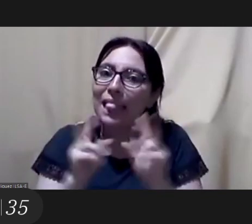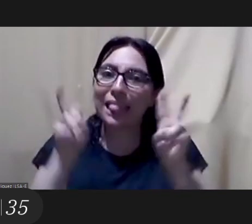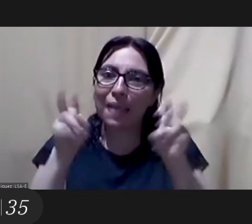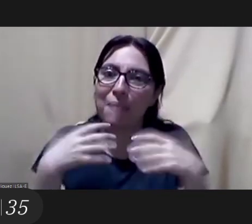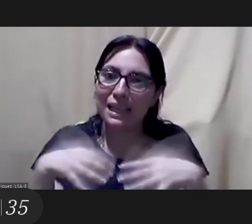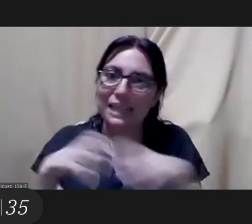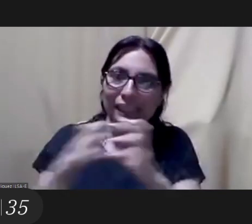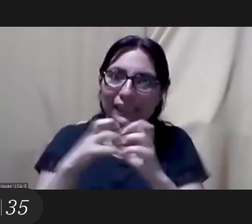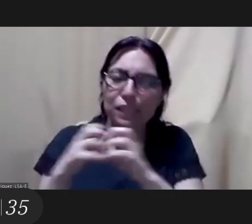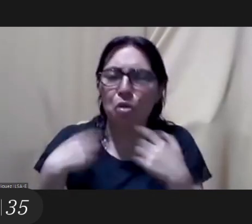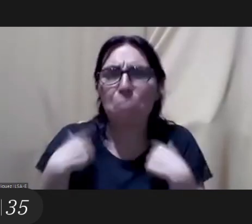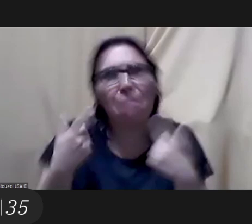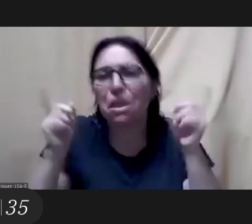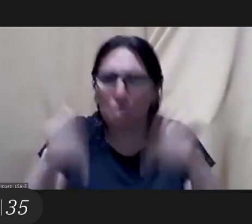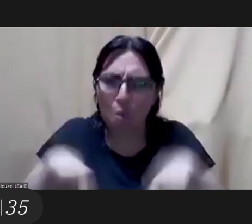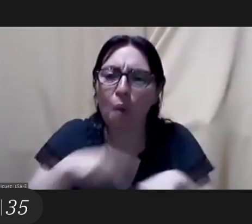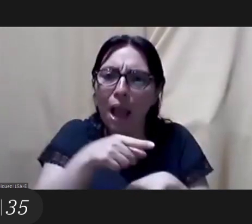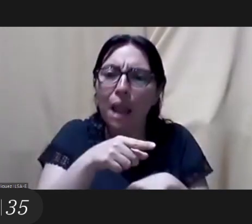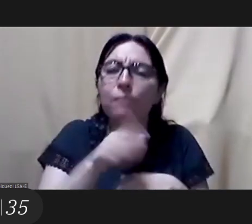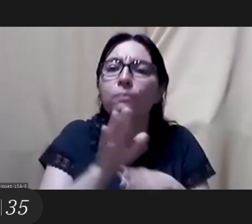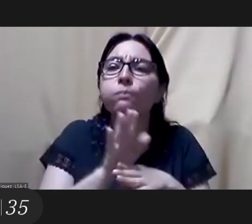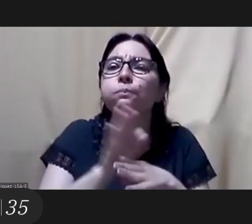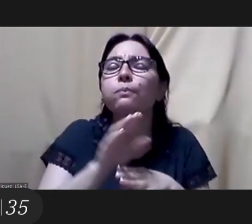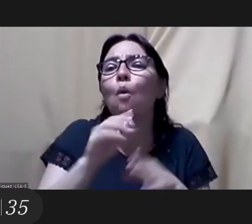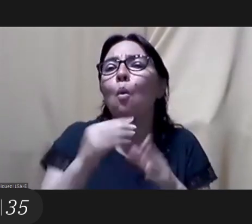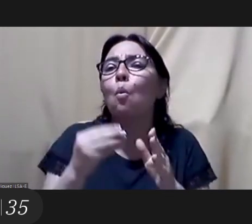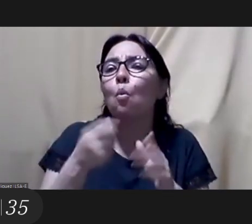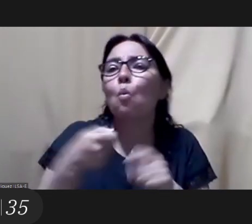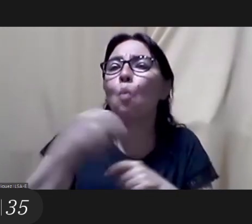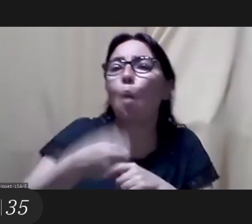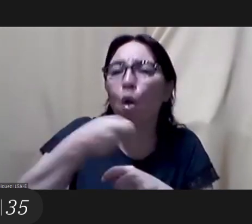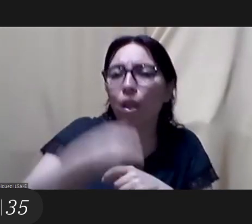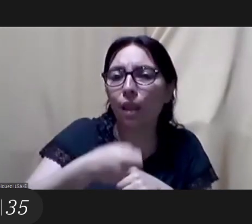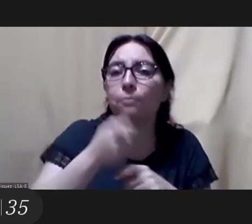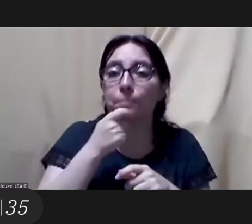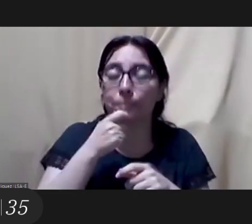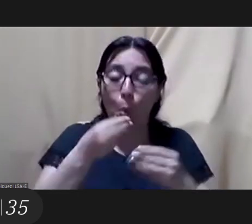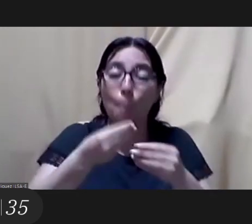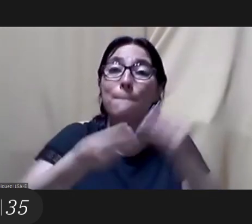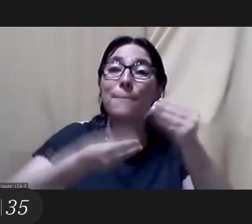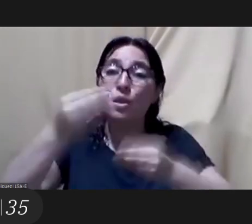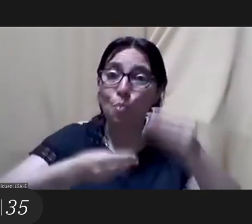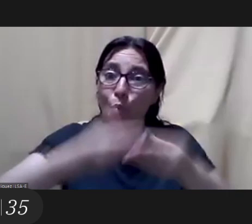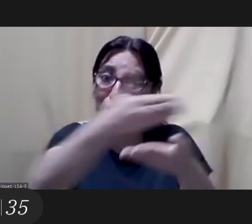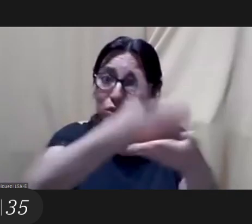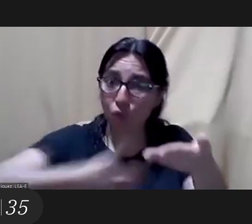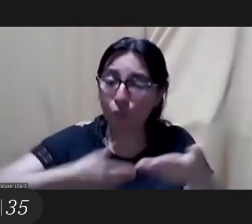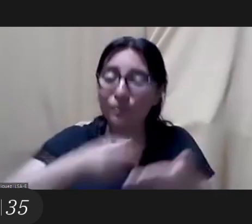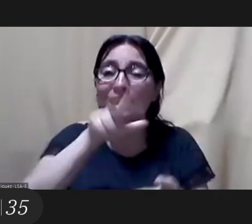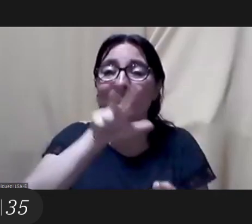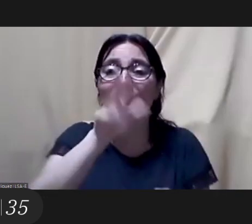controversial but is to really define a gender quota so at least 35 percent of the budget